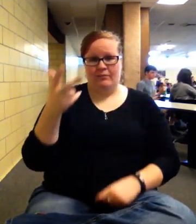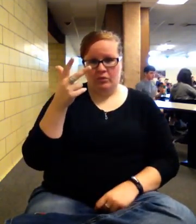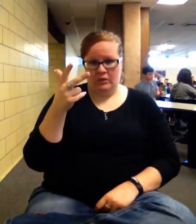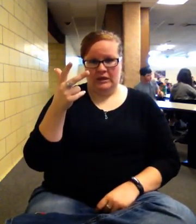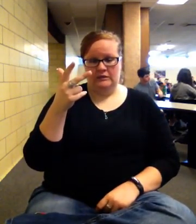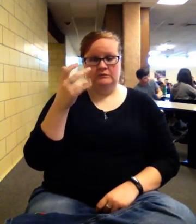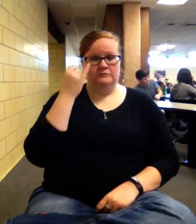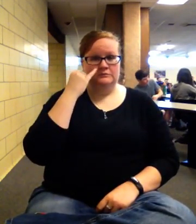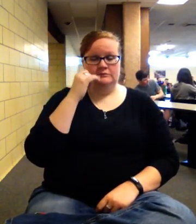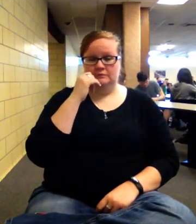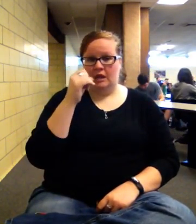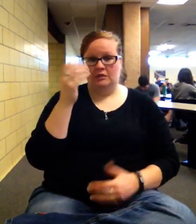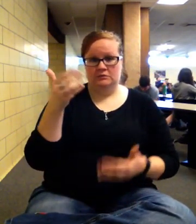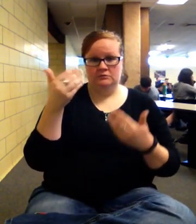Otherwise, I'll bring .